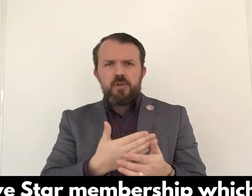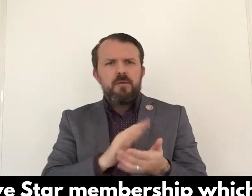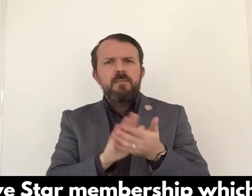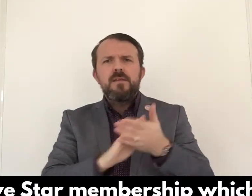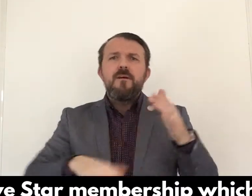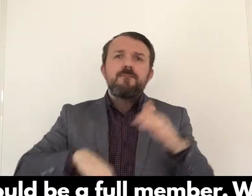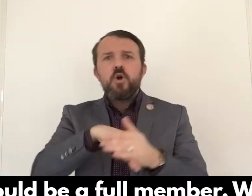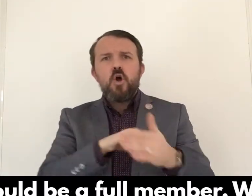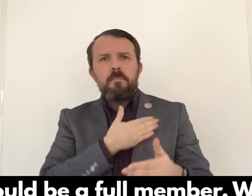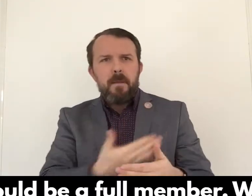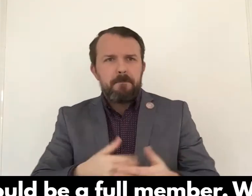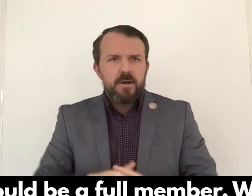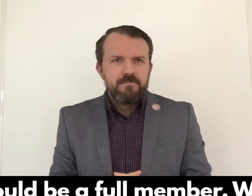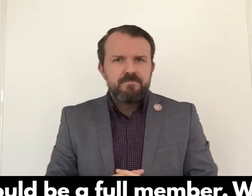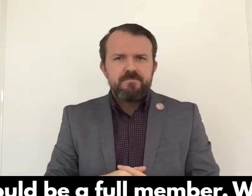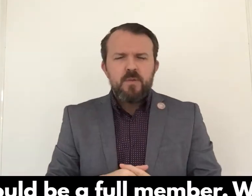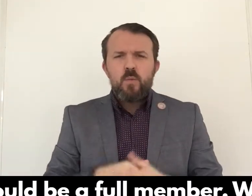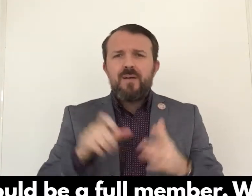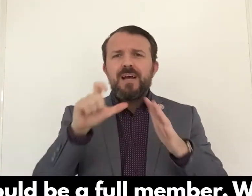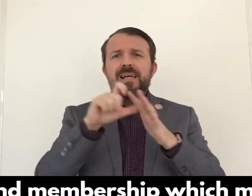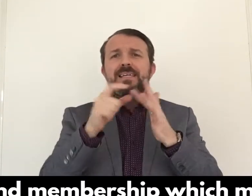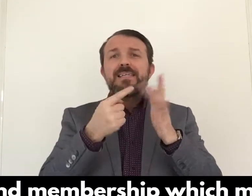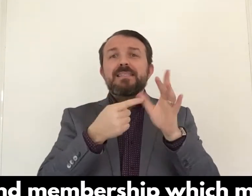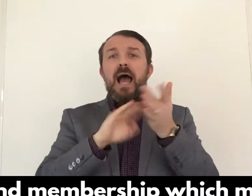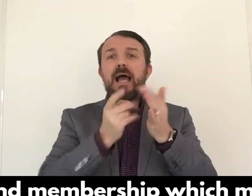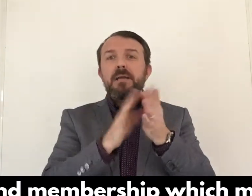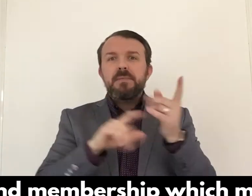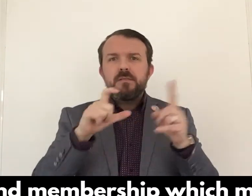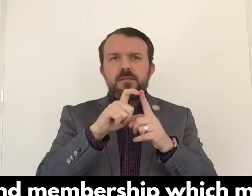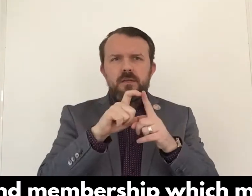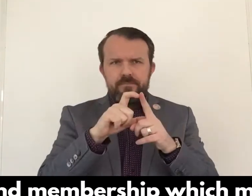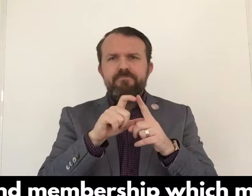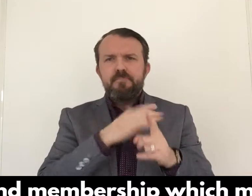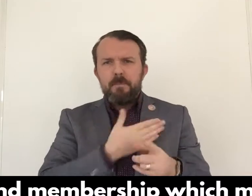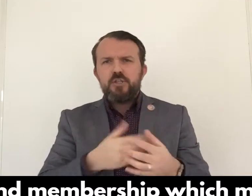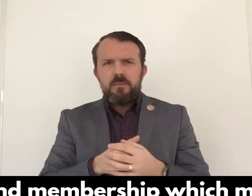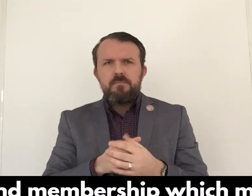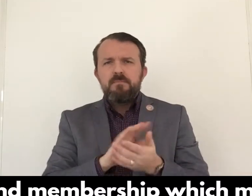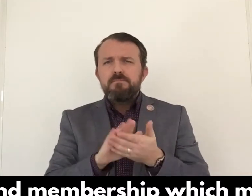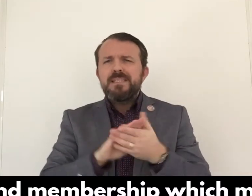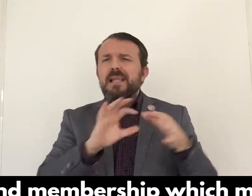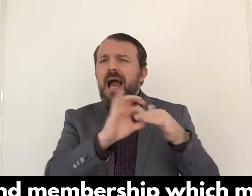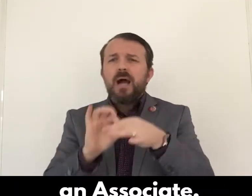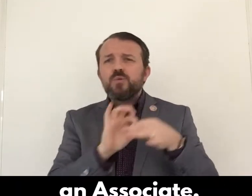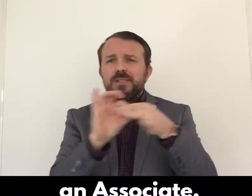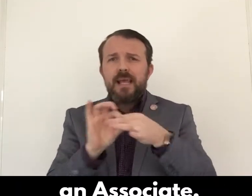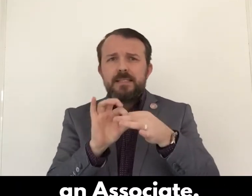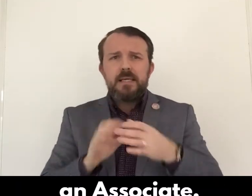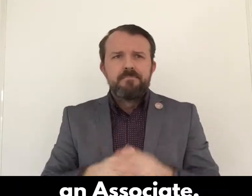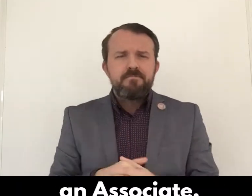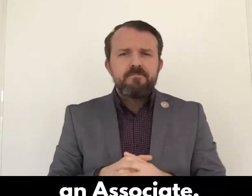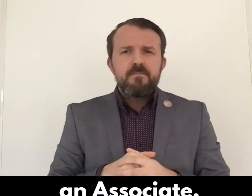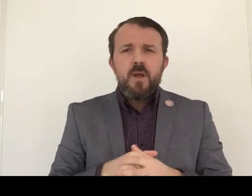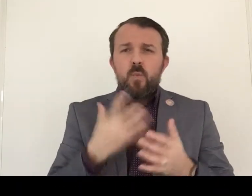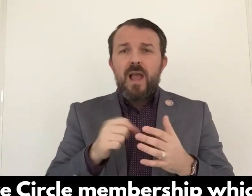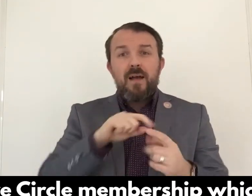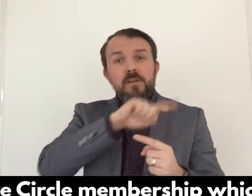membership, clean, board member, we have diamond membership, means how to date, we have